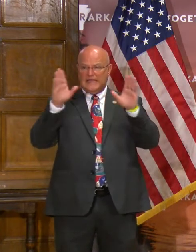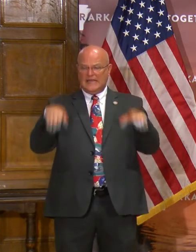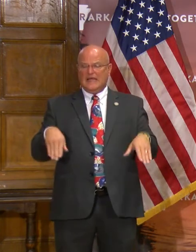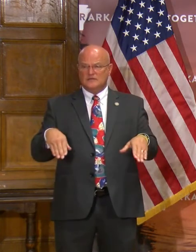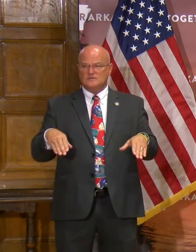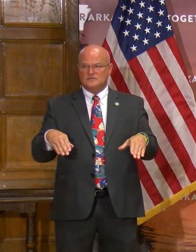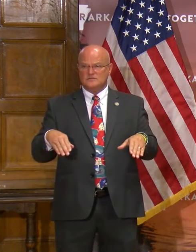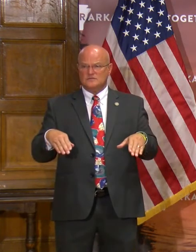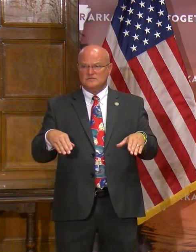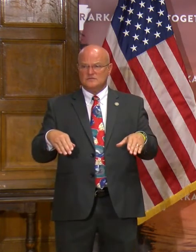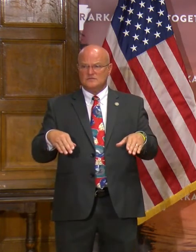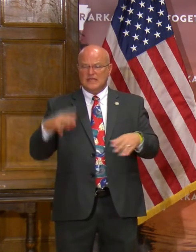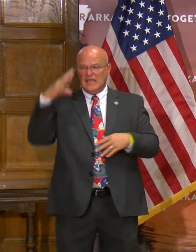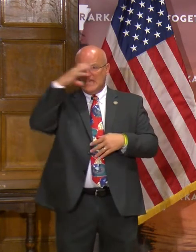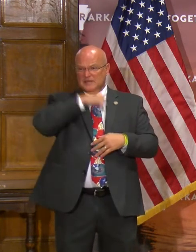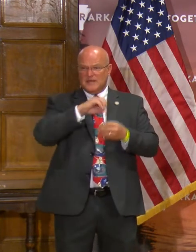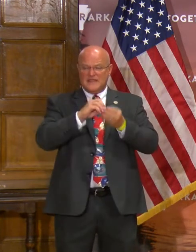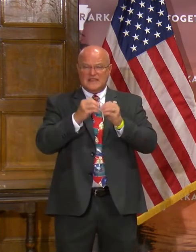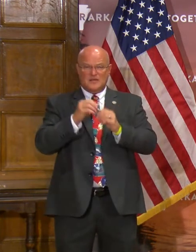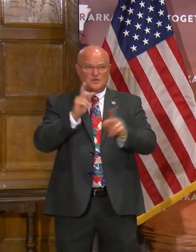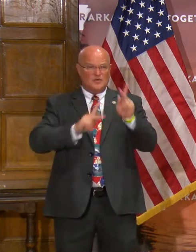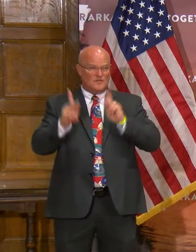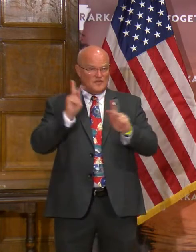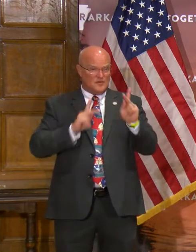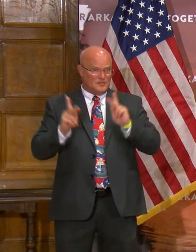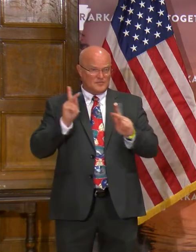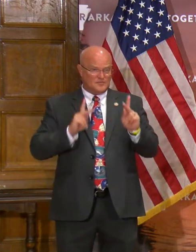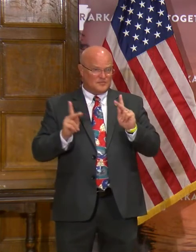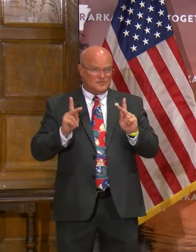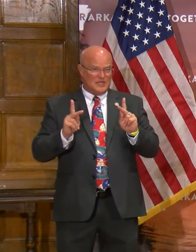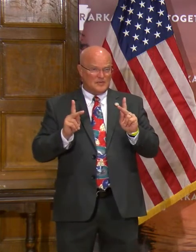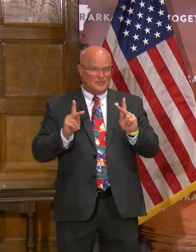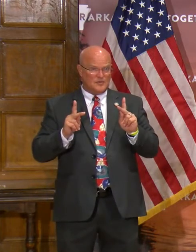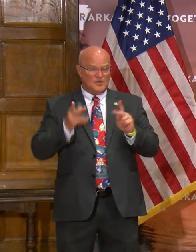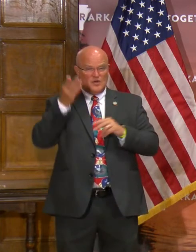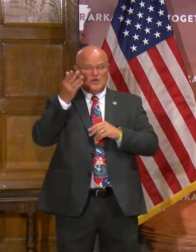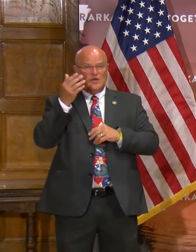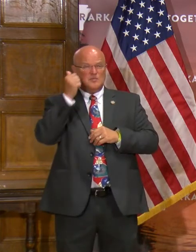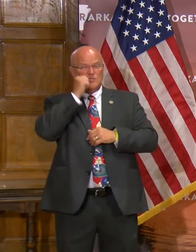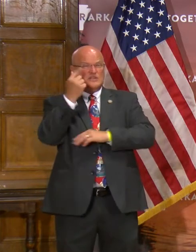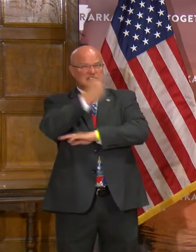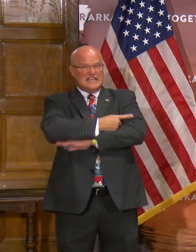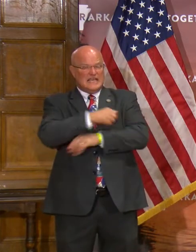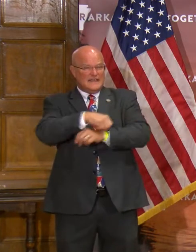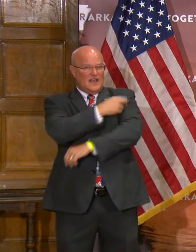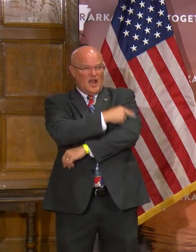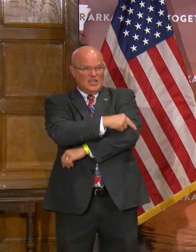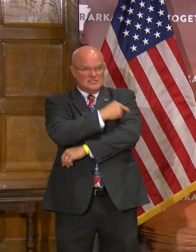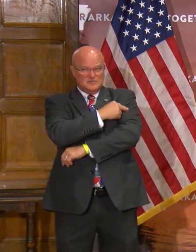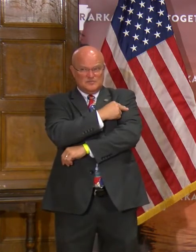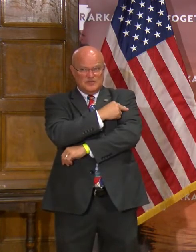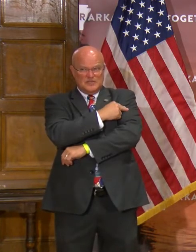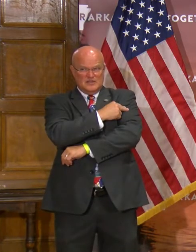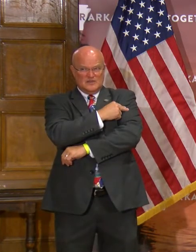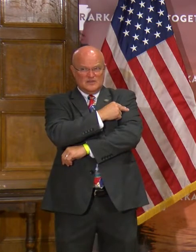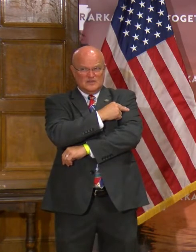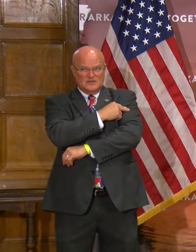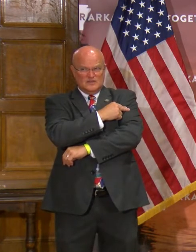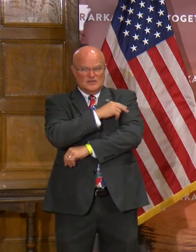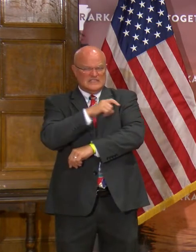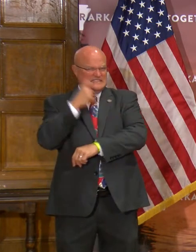estimate on the number of patients per day from Arkansas being hospitalized for a